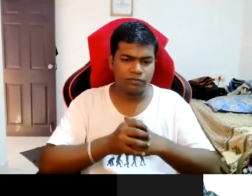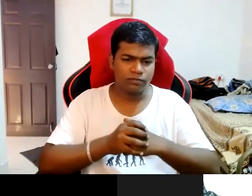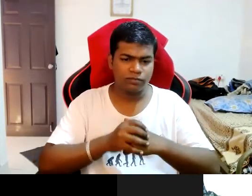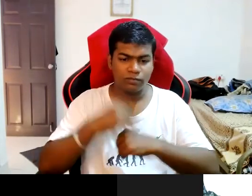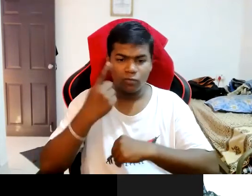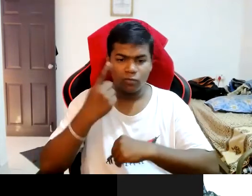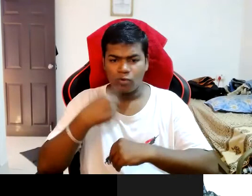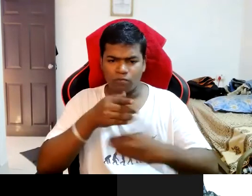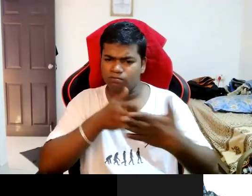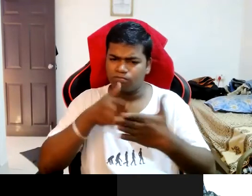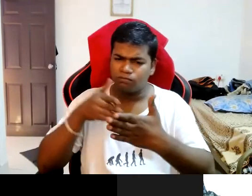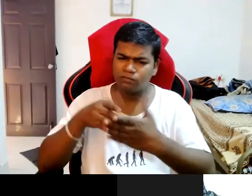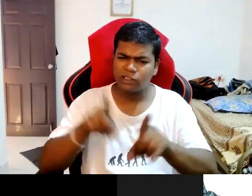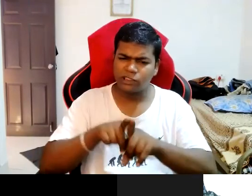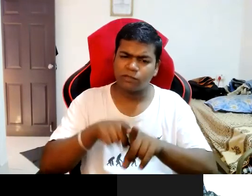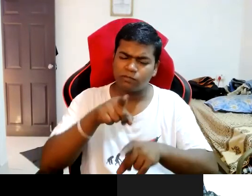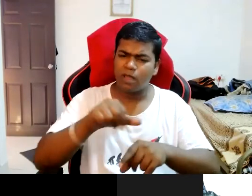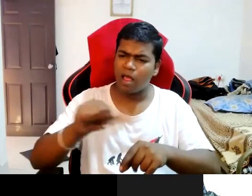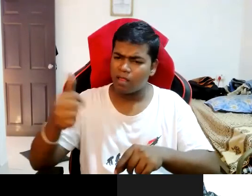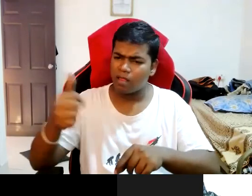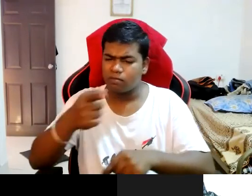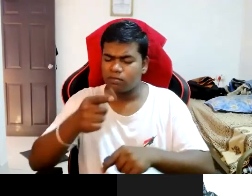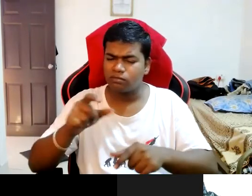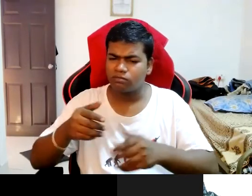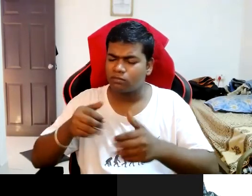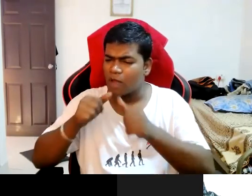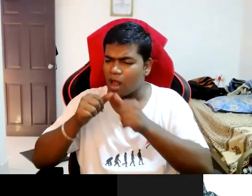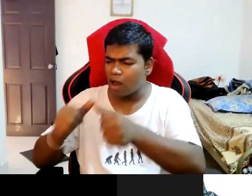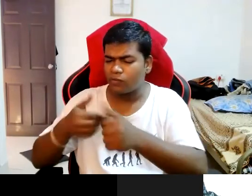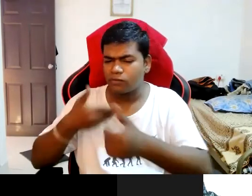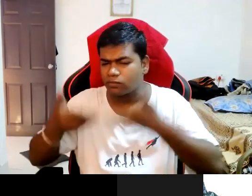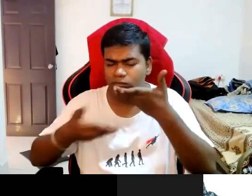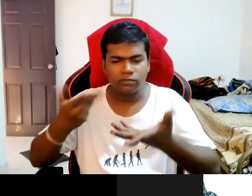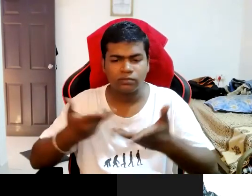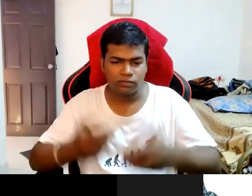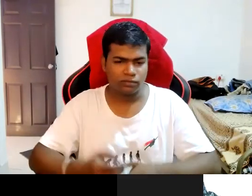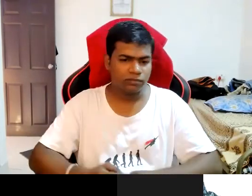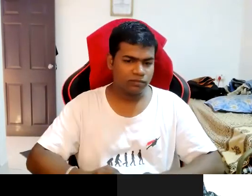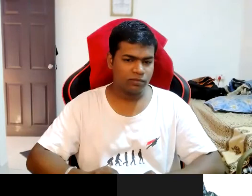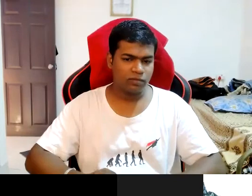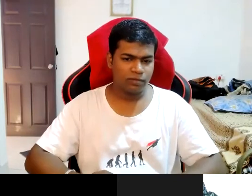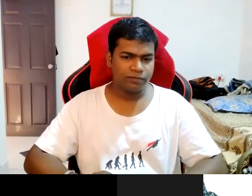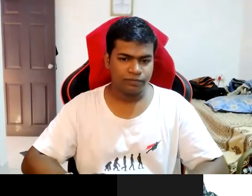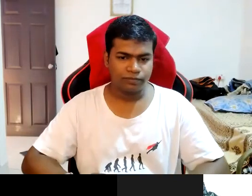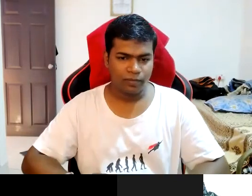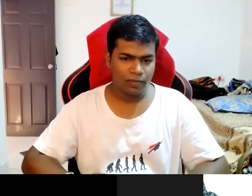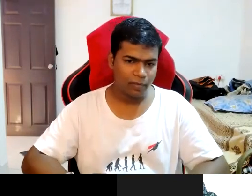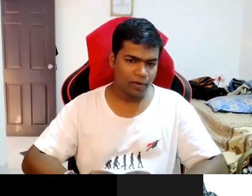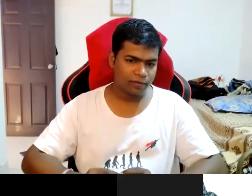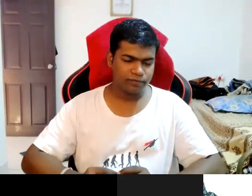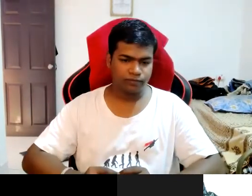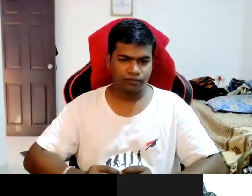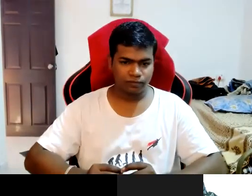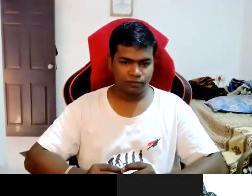faced similar challenges and who are currently facing like those challenges i can say